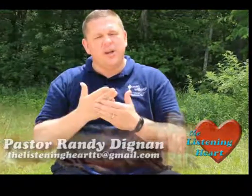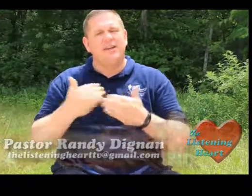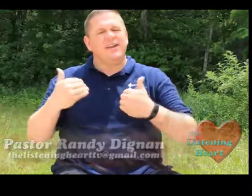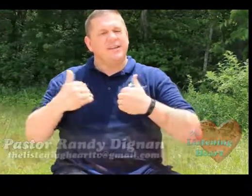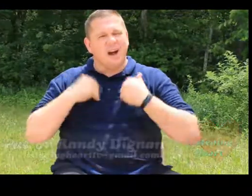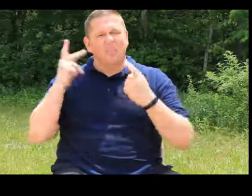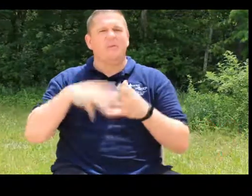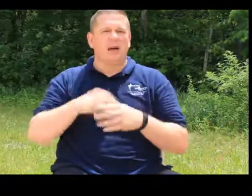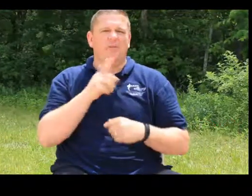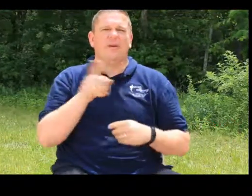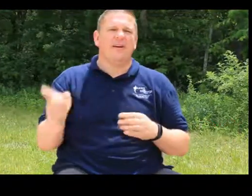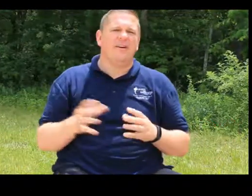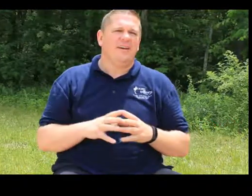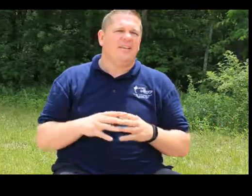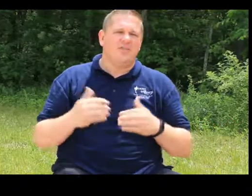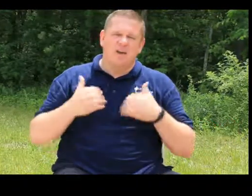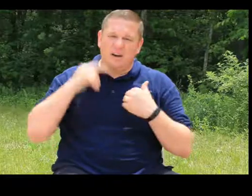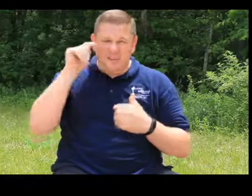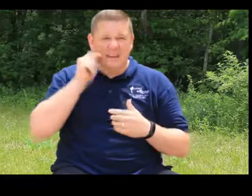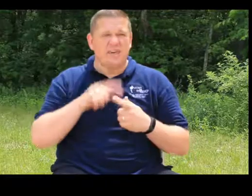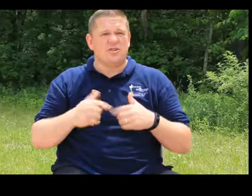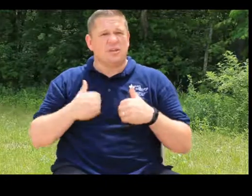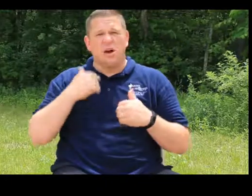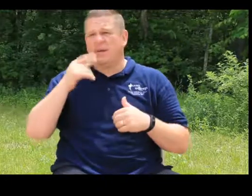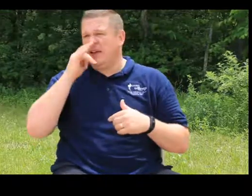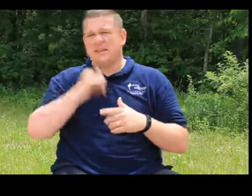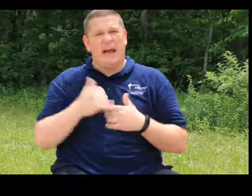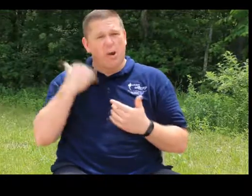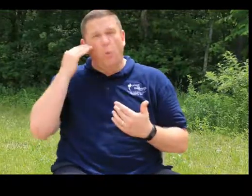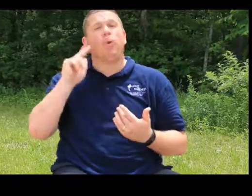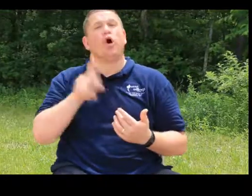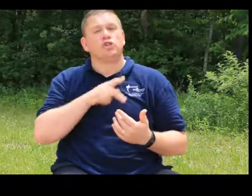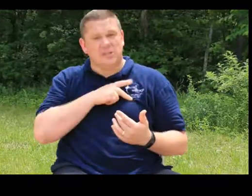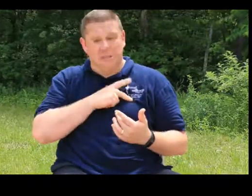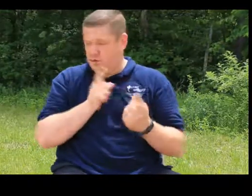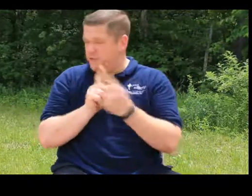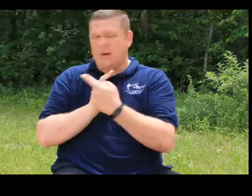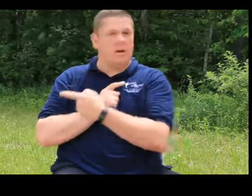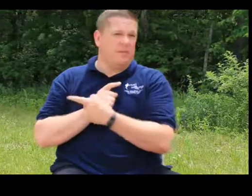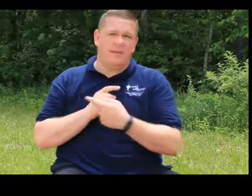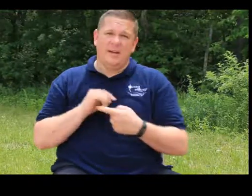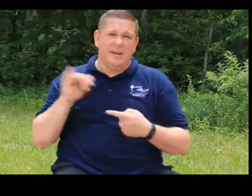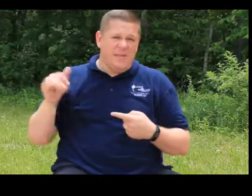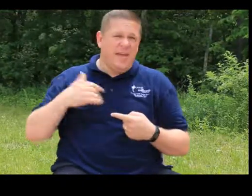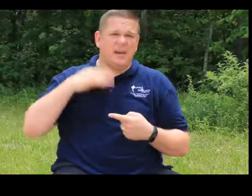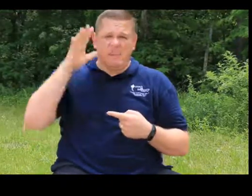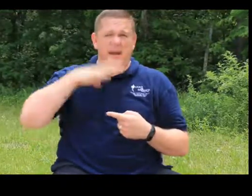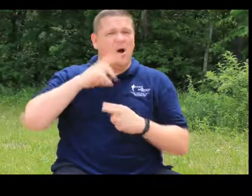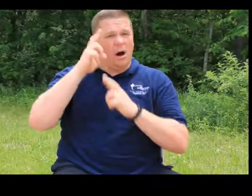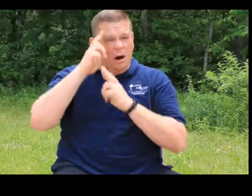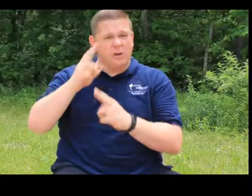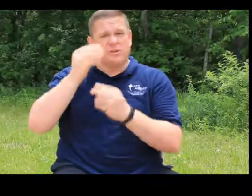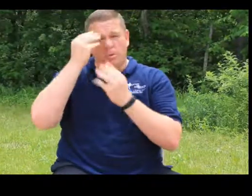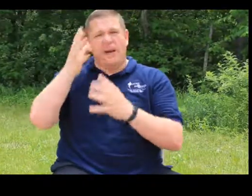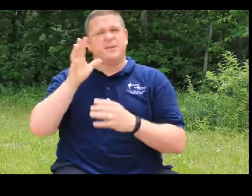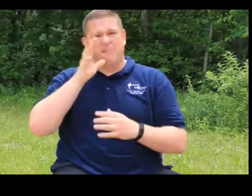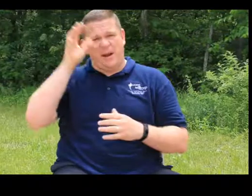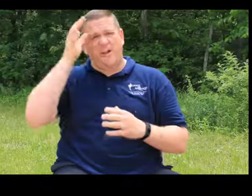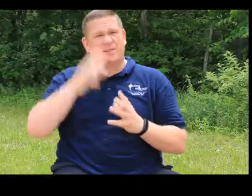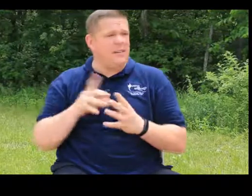young people out there. There's young teenagers and young kids that I know personally, and you just met one of them. That young man honors and obeys his parents. He